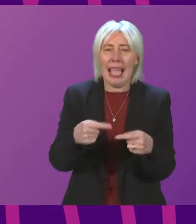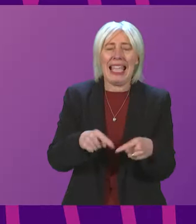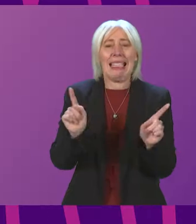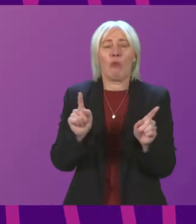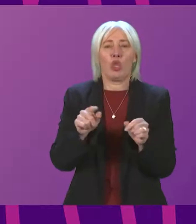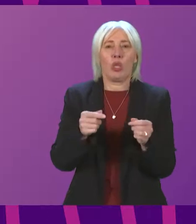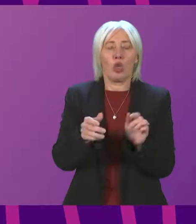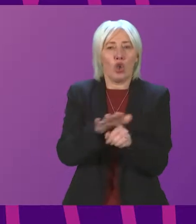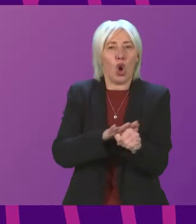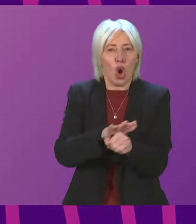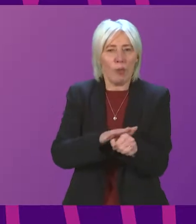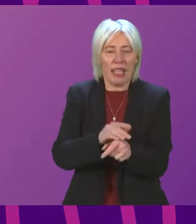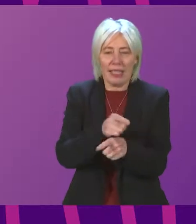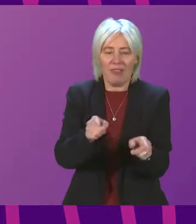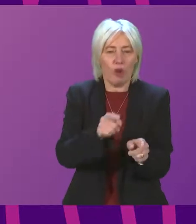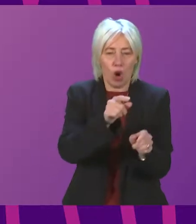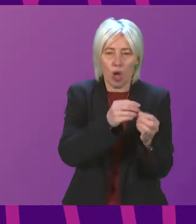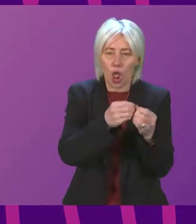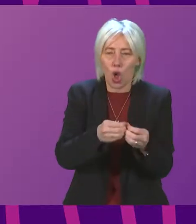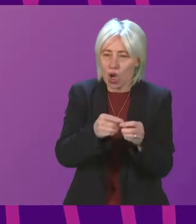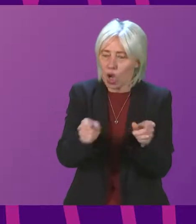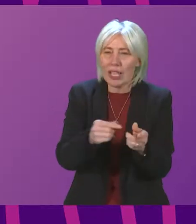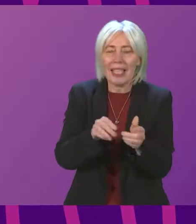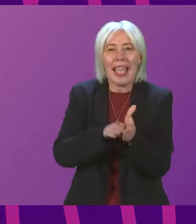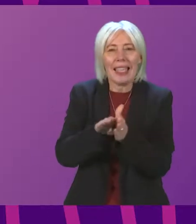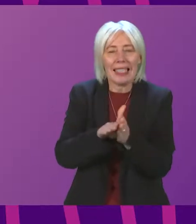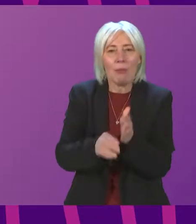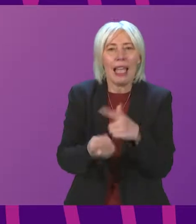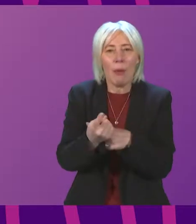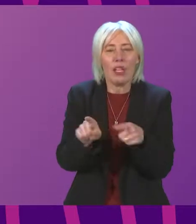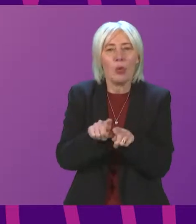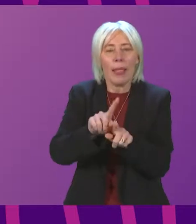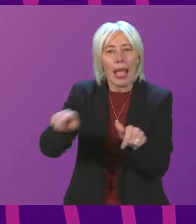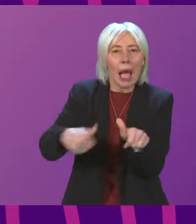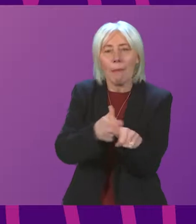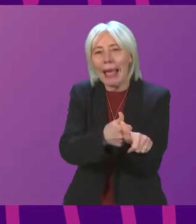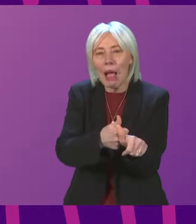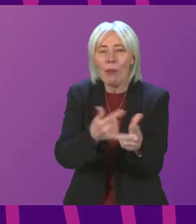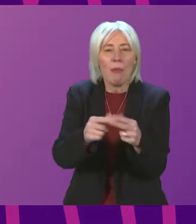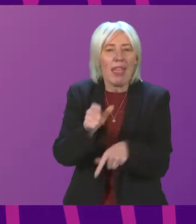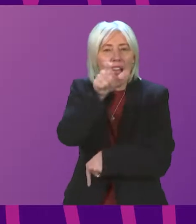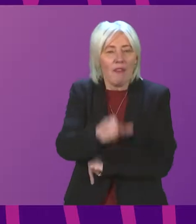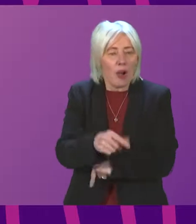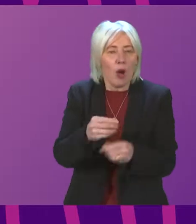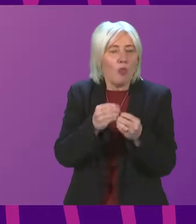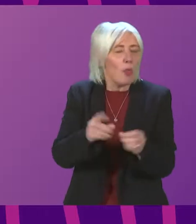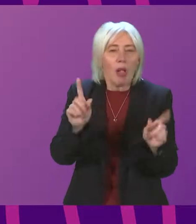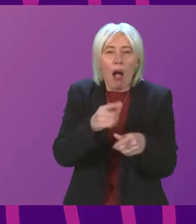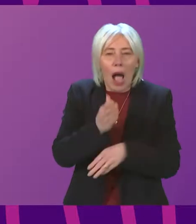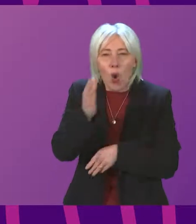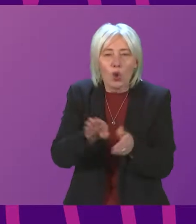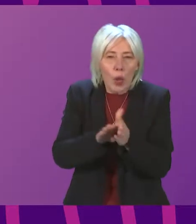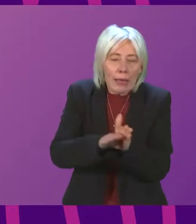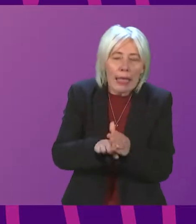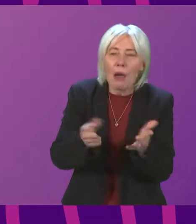is available to learners as exams are taking place and provides a backup for learners who are unable to attend their exam or exams due to illness